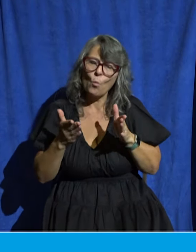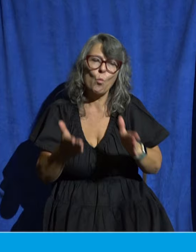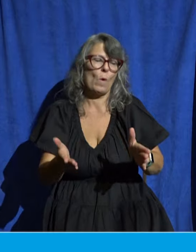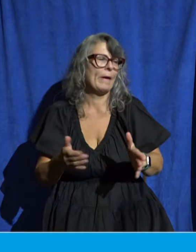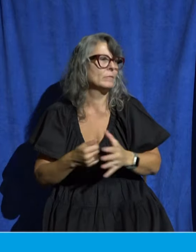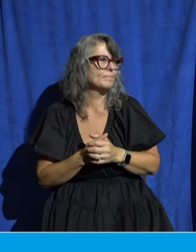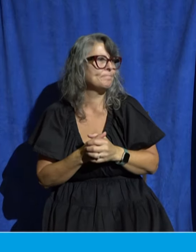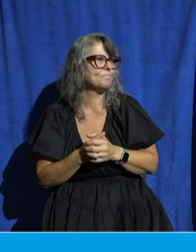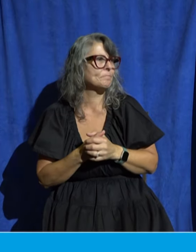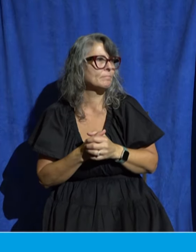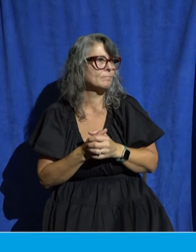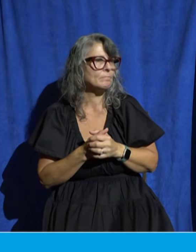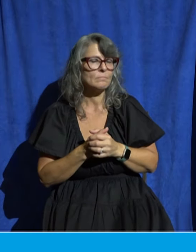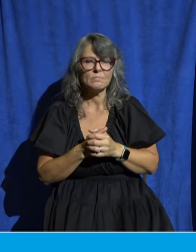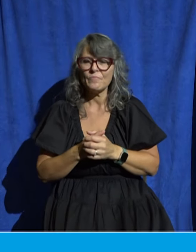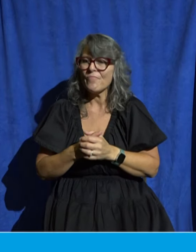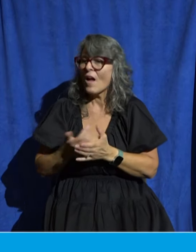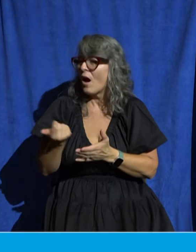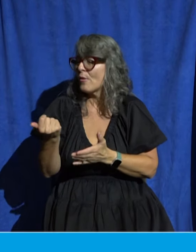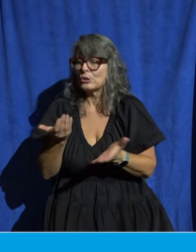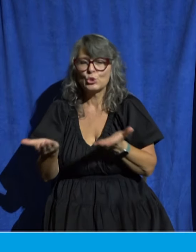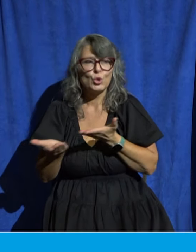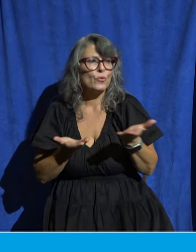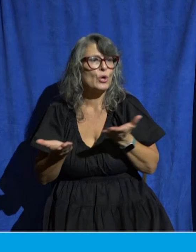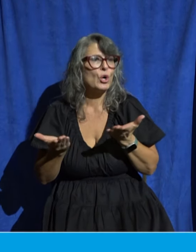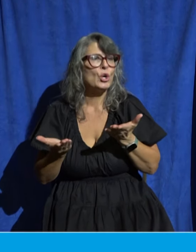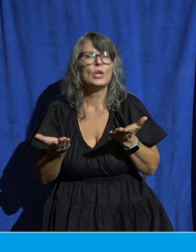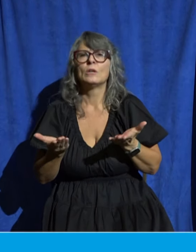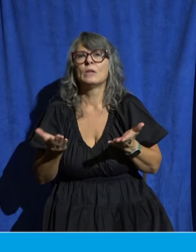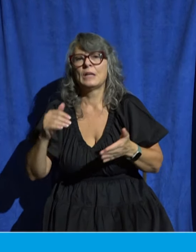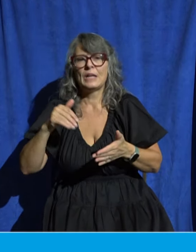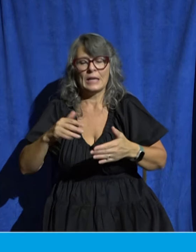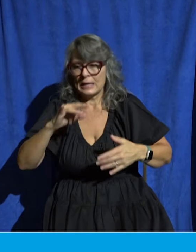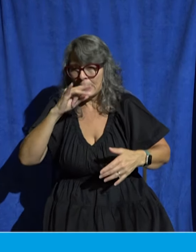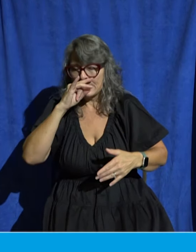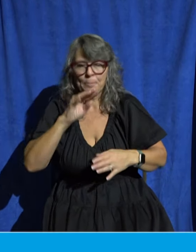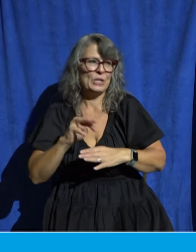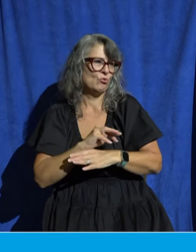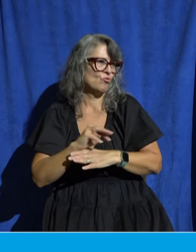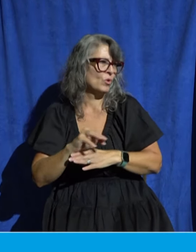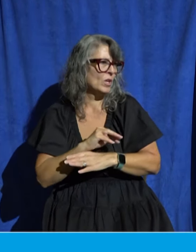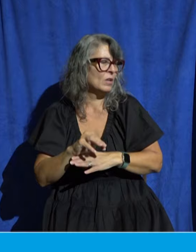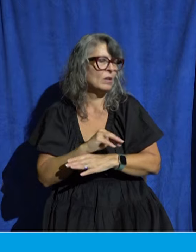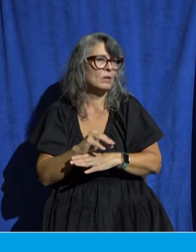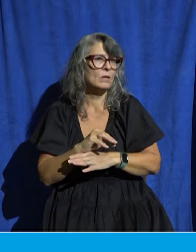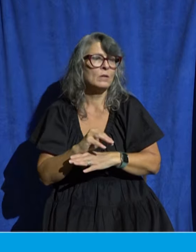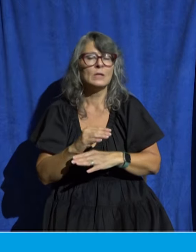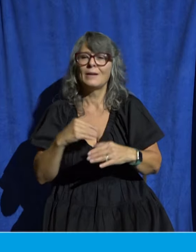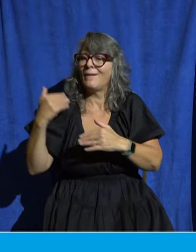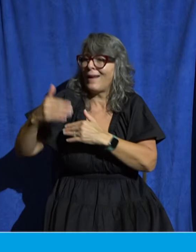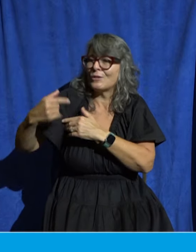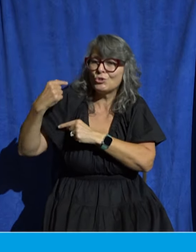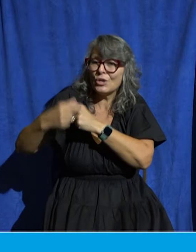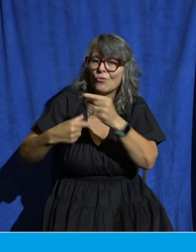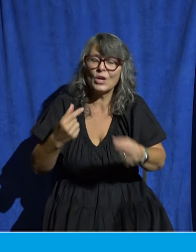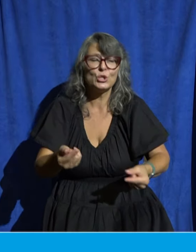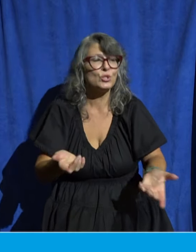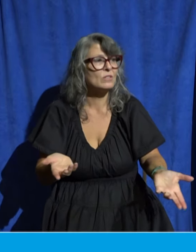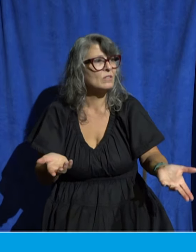through kids quest rock and access or a variety of other ministries as well in fact our staff took some extended time this past week to